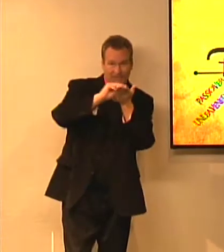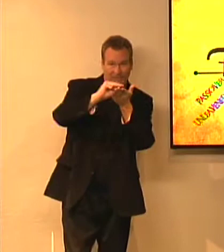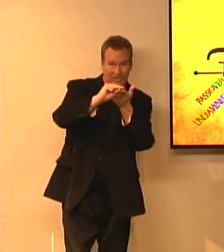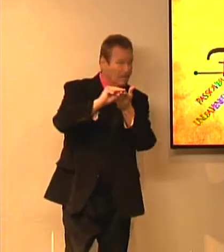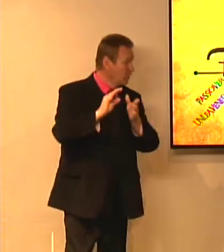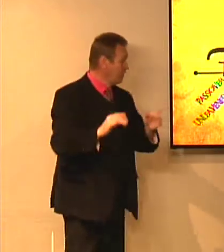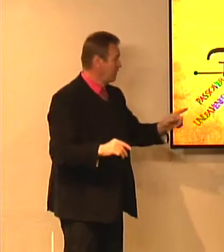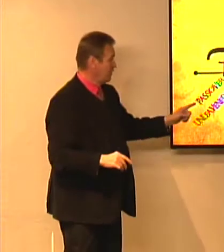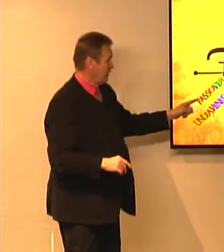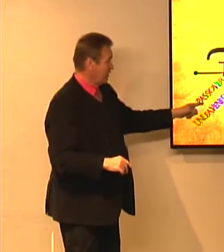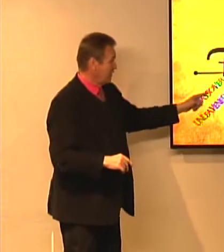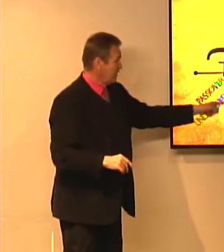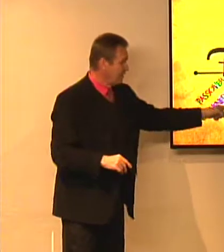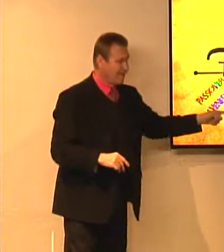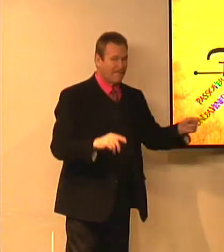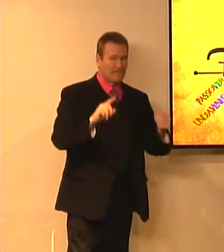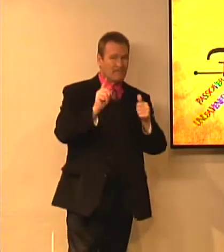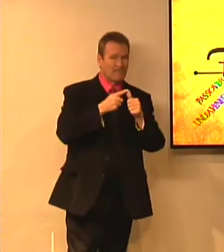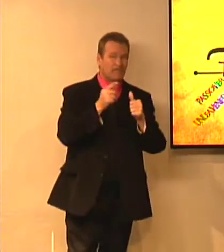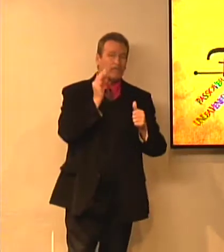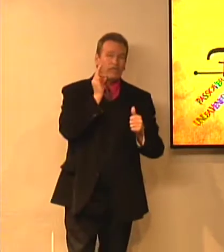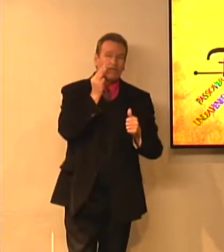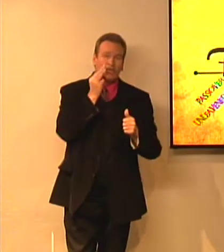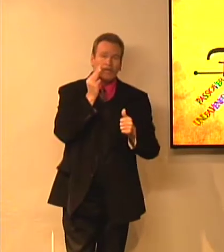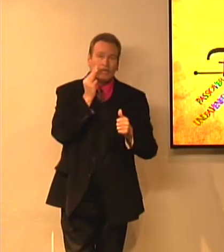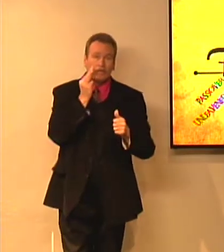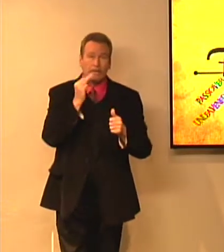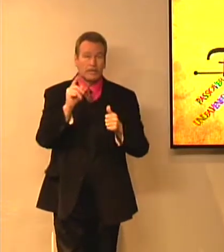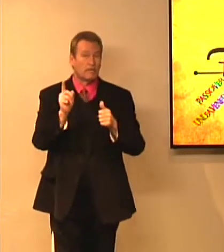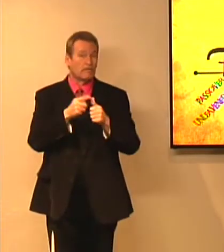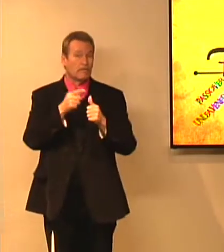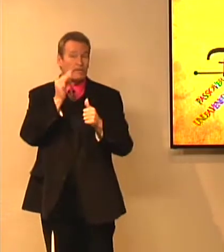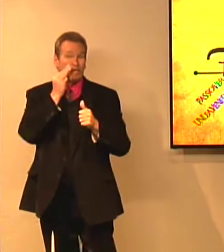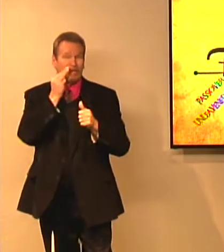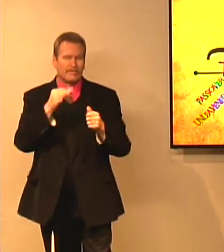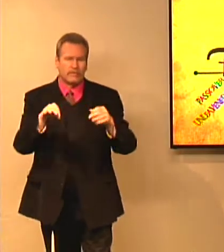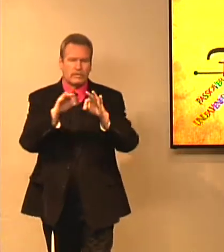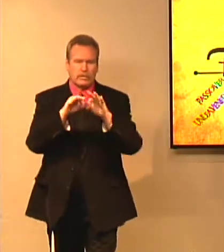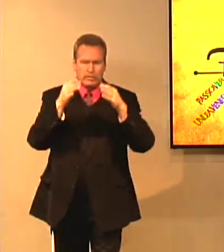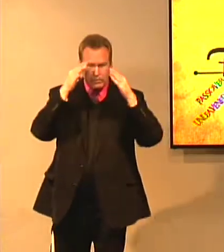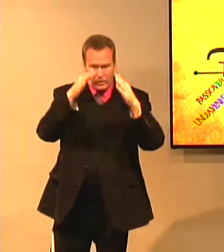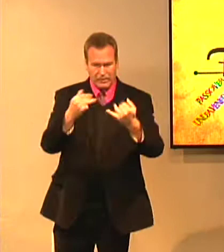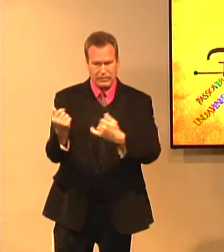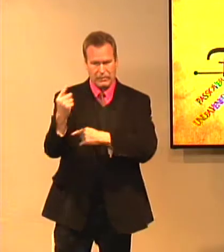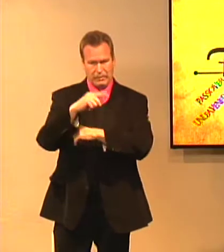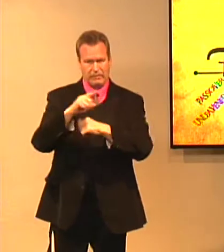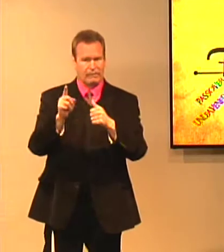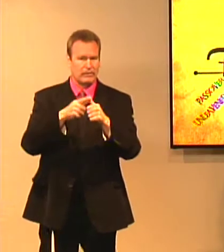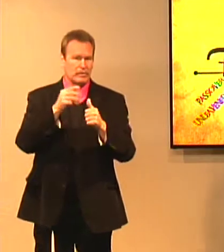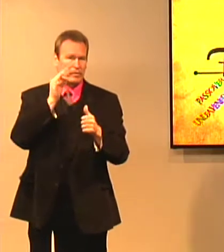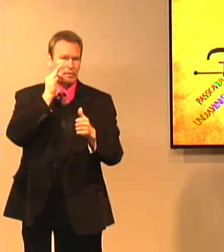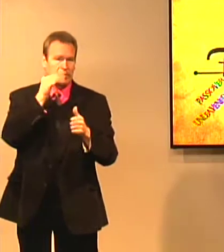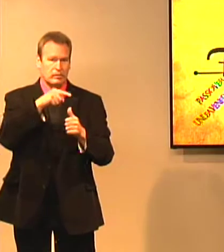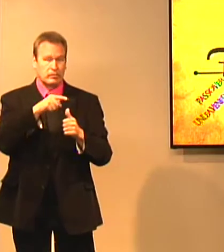of unleavened bread. Then there's the feast of the first fruits. And the feast of the first fruits is what we're going to be focusing on today.